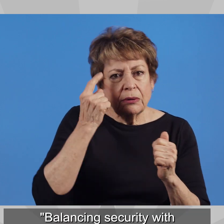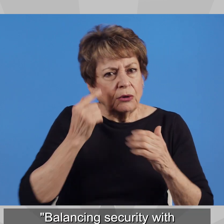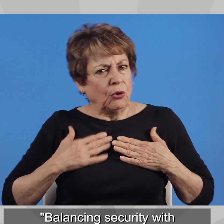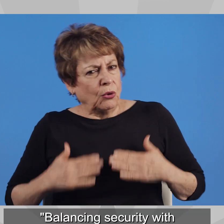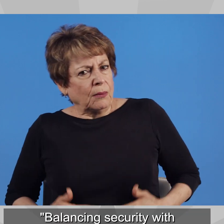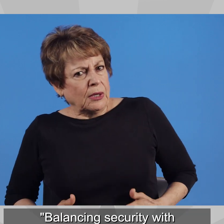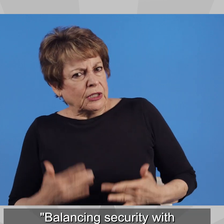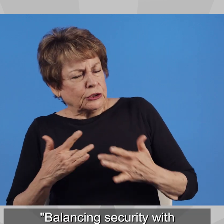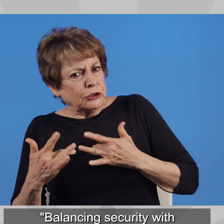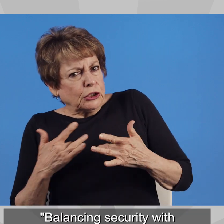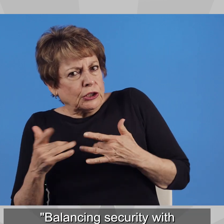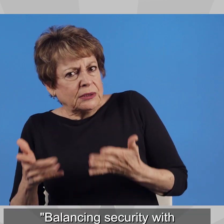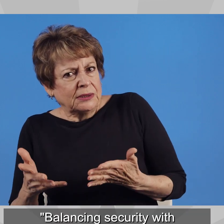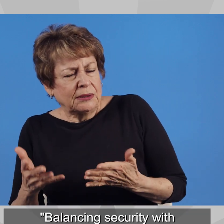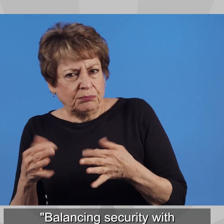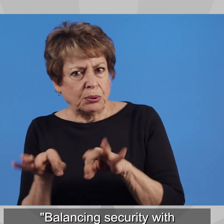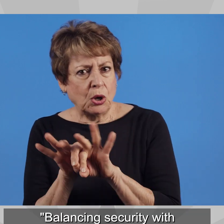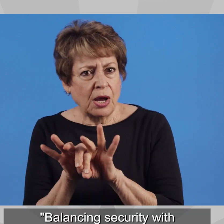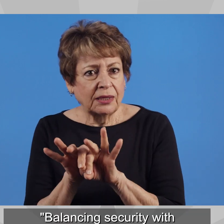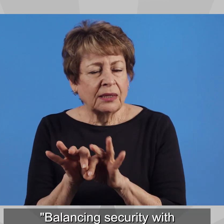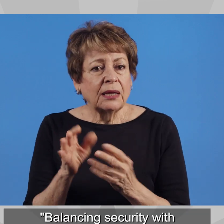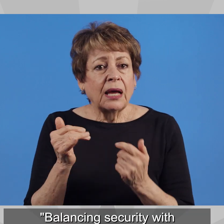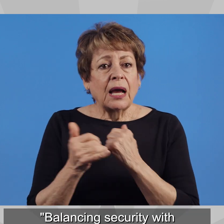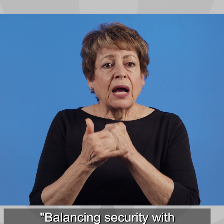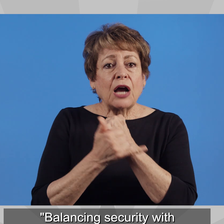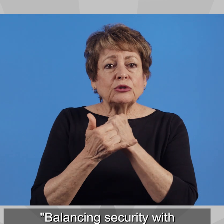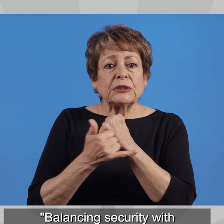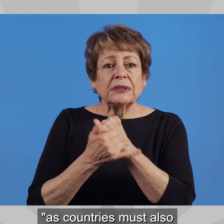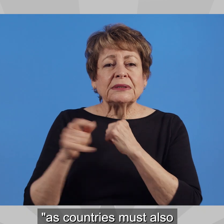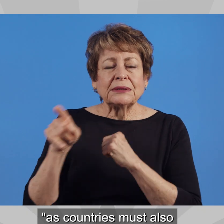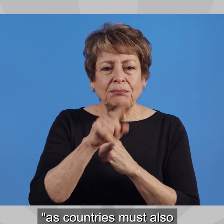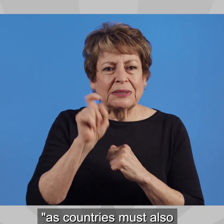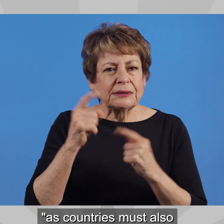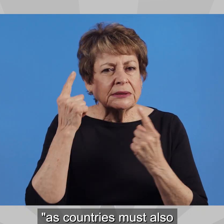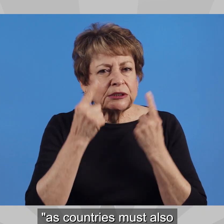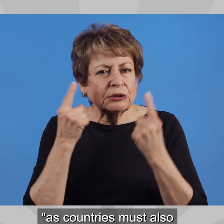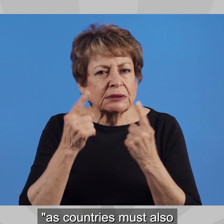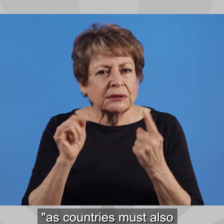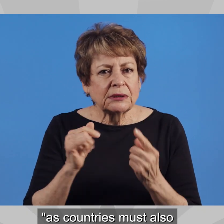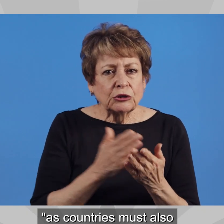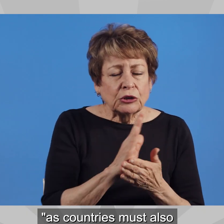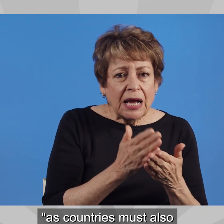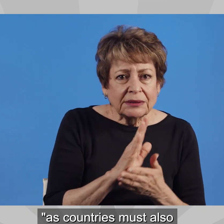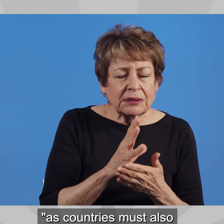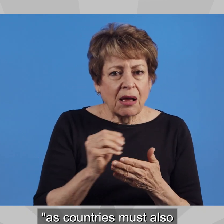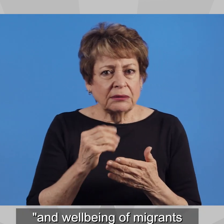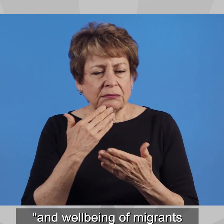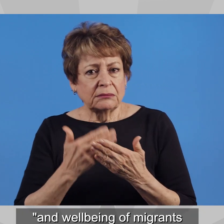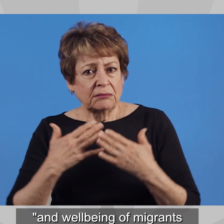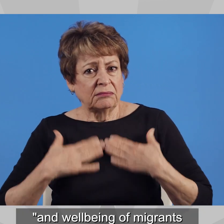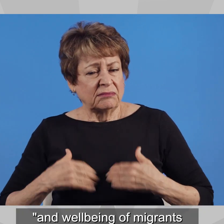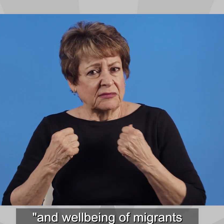BALANCING SECURITY WITH HUMANITARIAN CONCERNS IS ESSENTIAL, AS COUNTRIES MUST ALSO CONSIDER THE